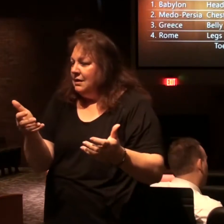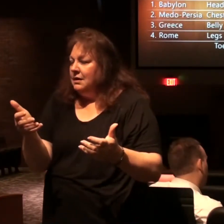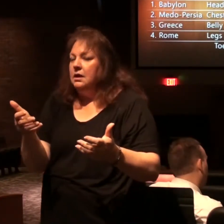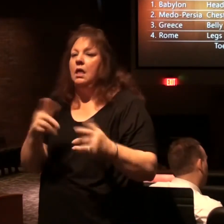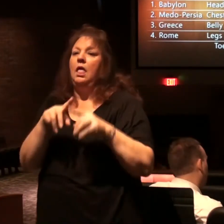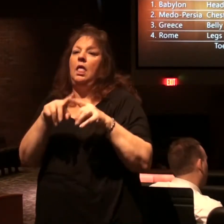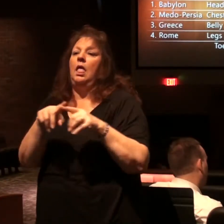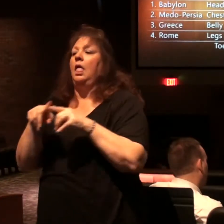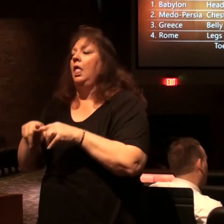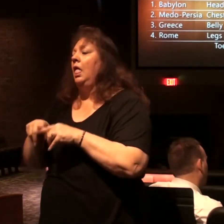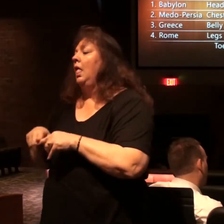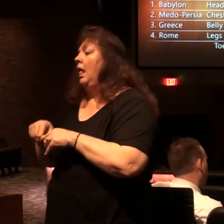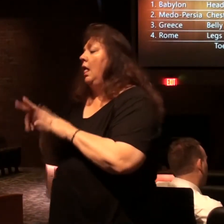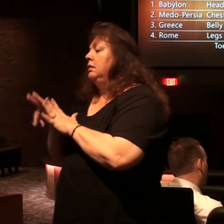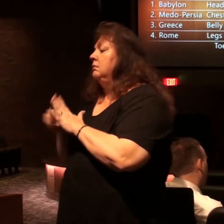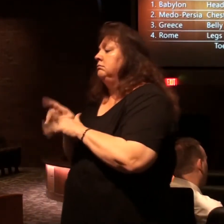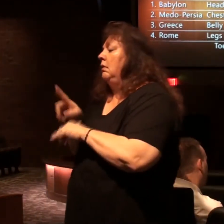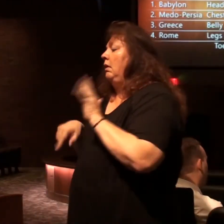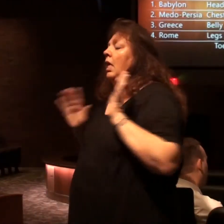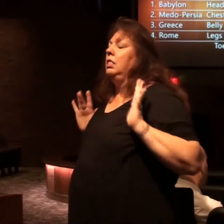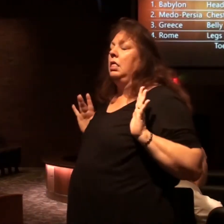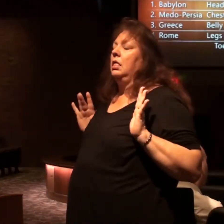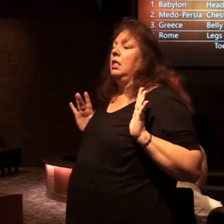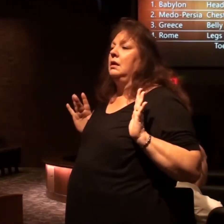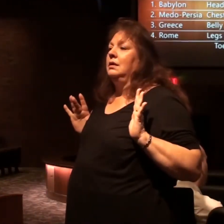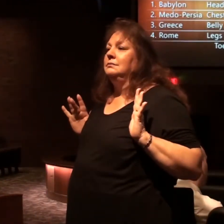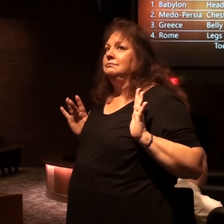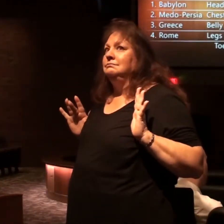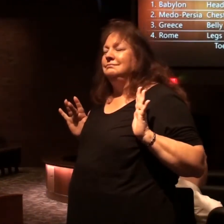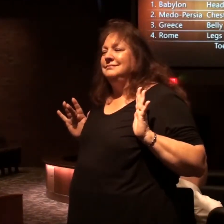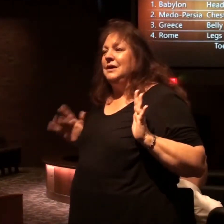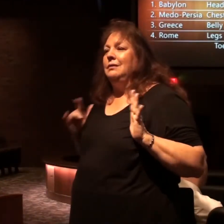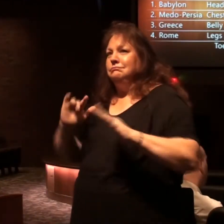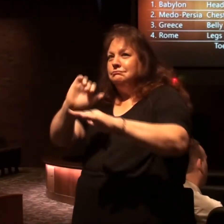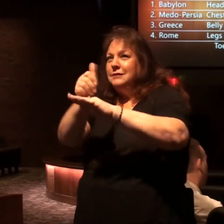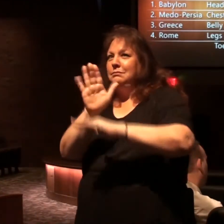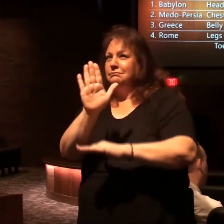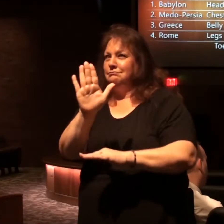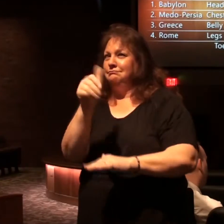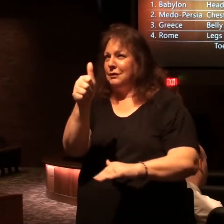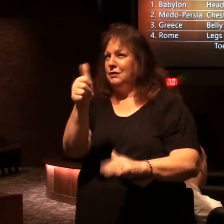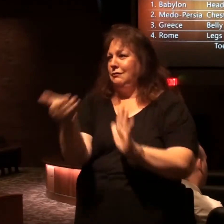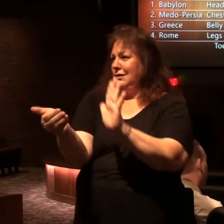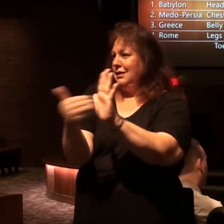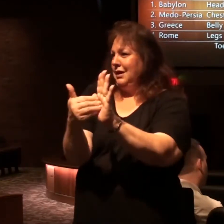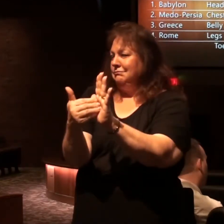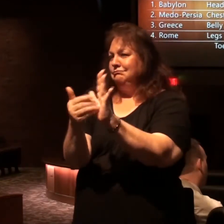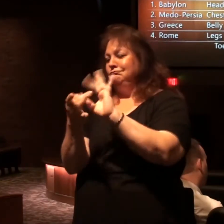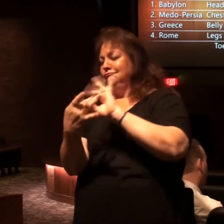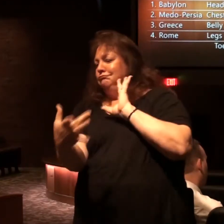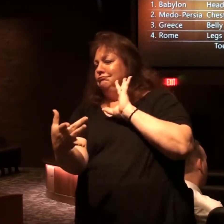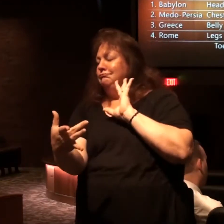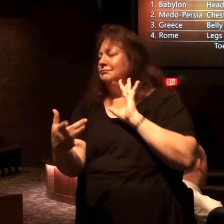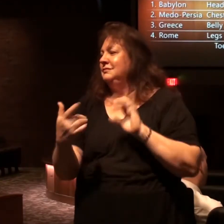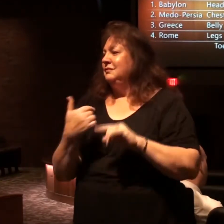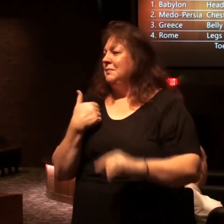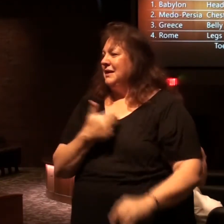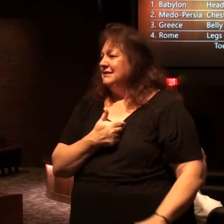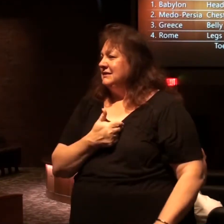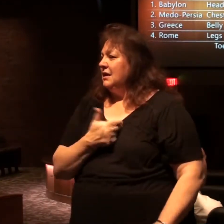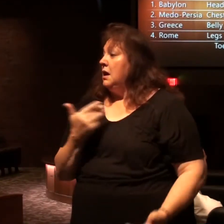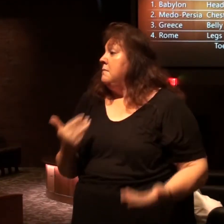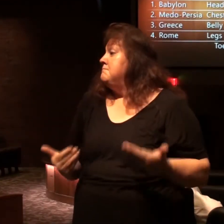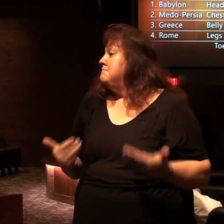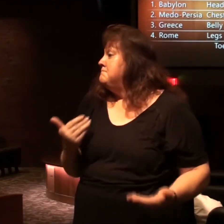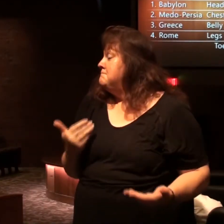longer depend on the United States and so on we must establish ourselves and our independence maybe we